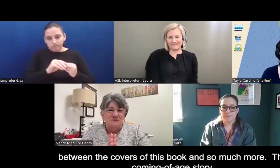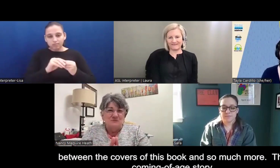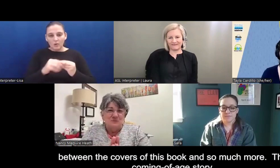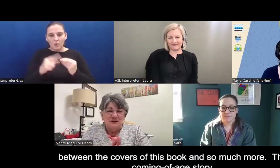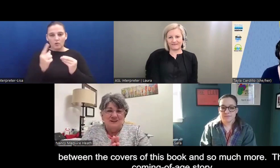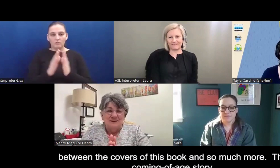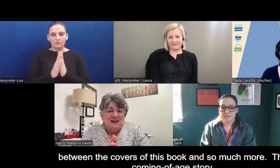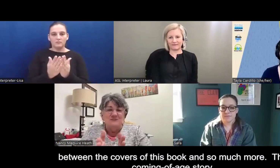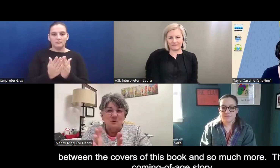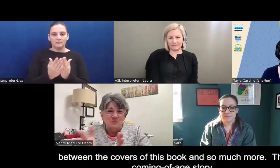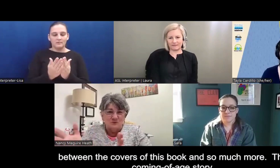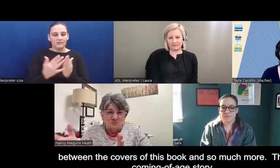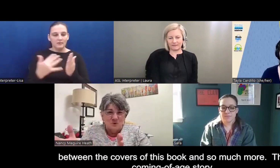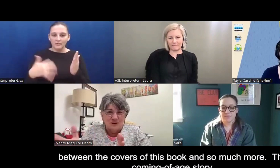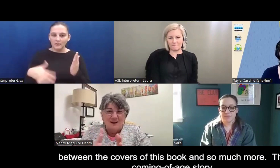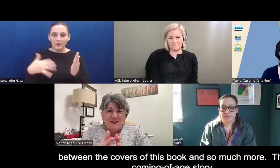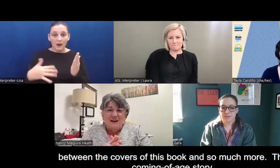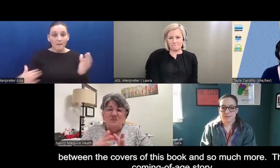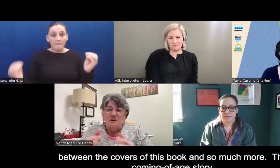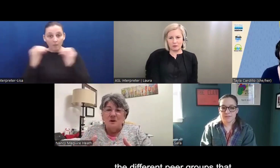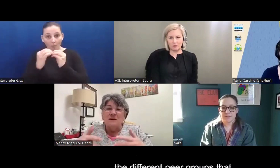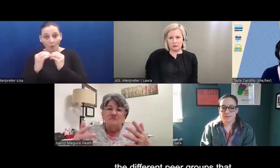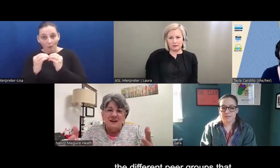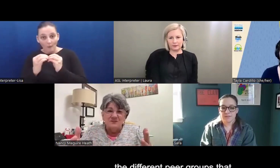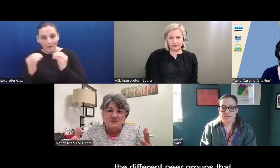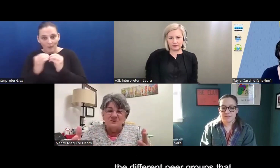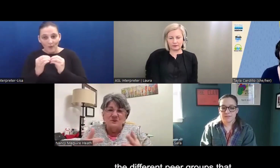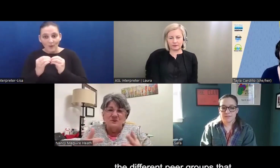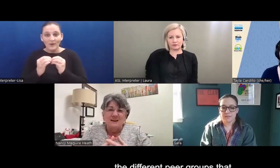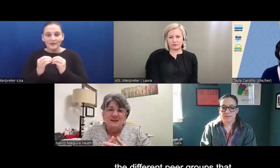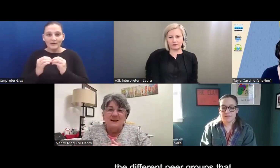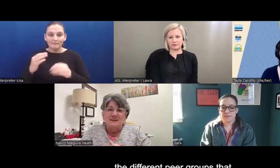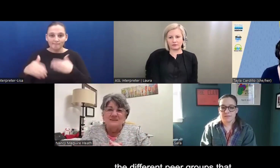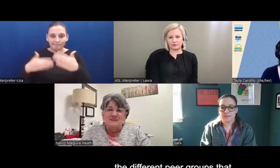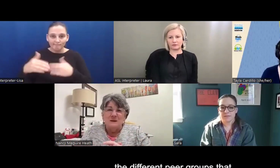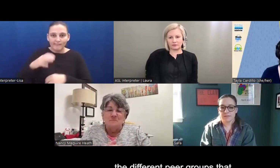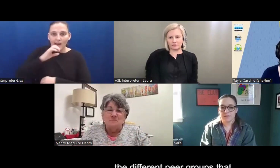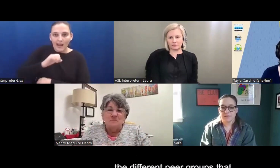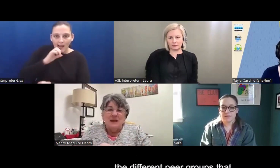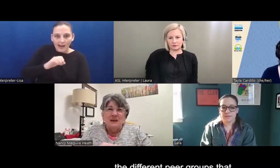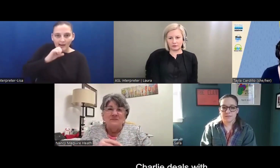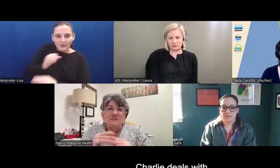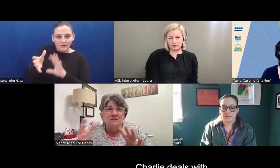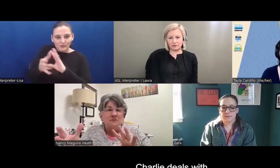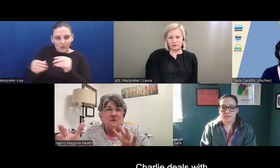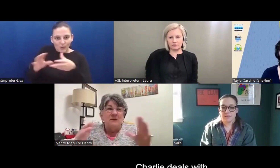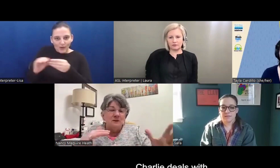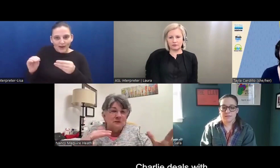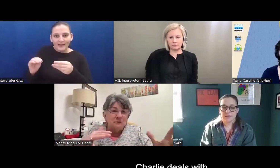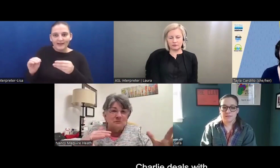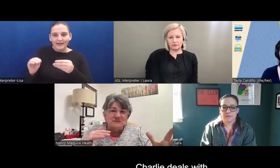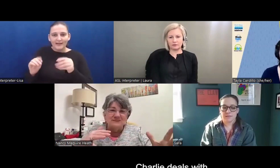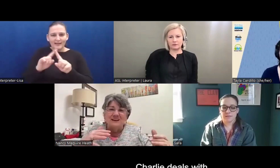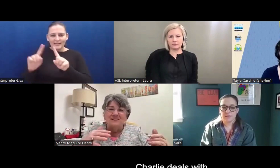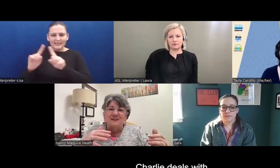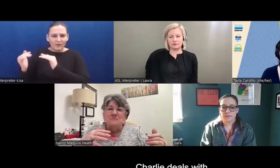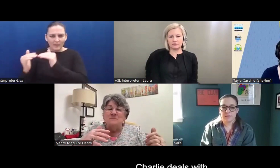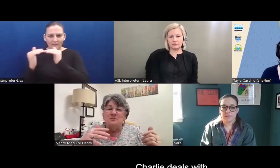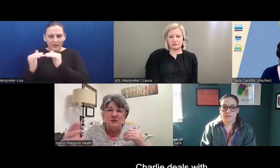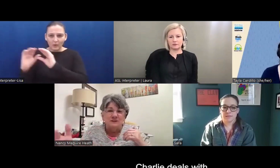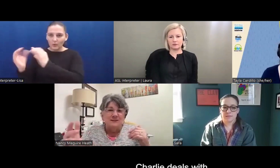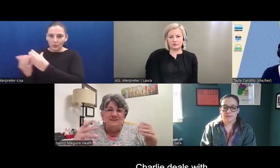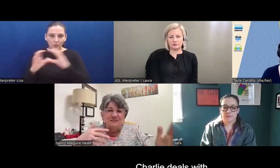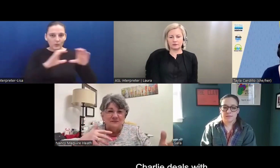covers of this book, and so much more, the coming of age story and, and the different peer groups that